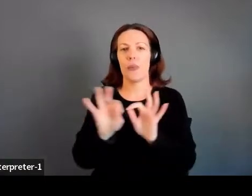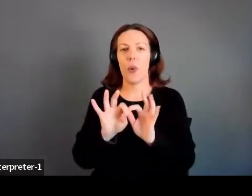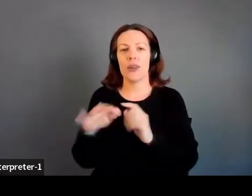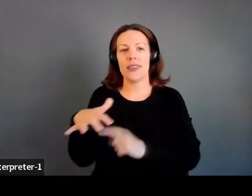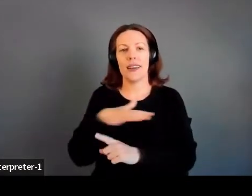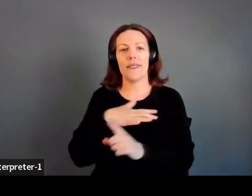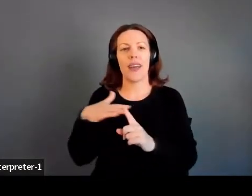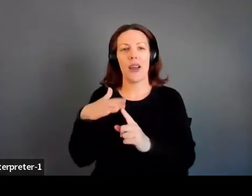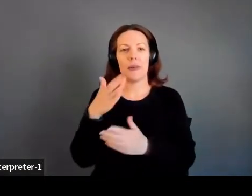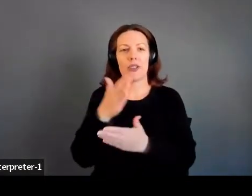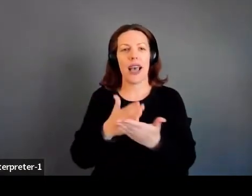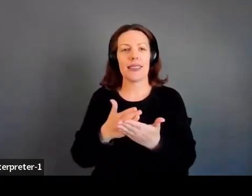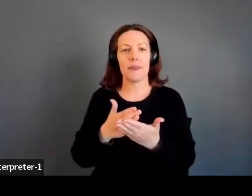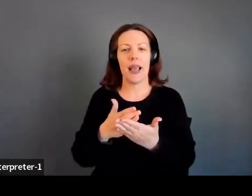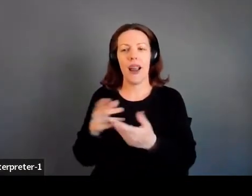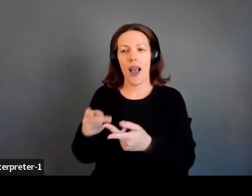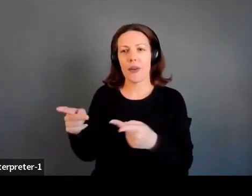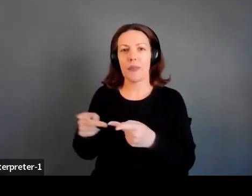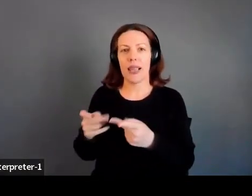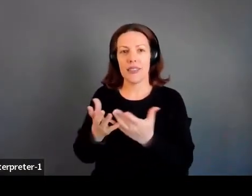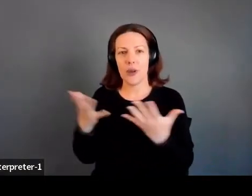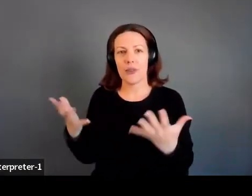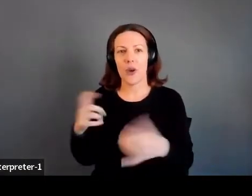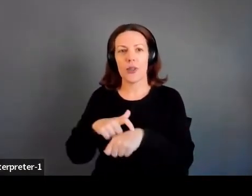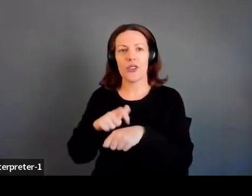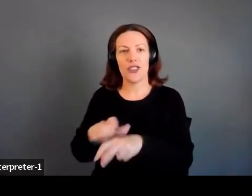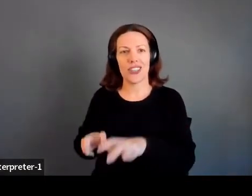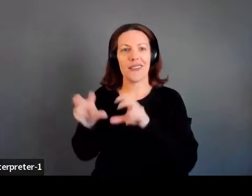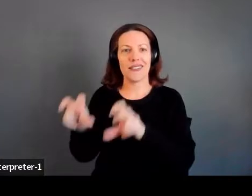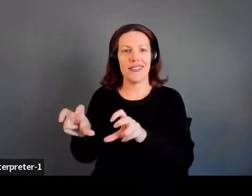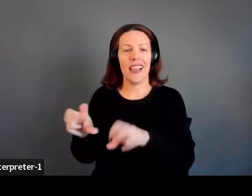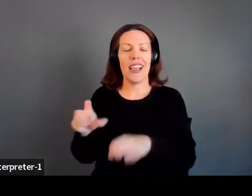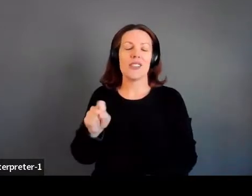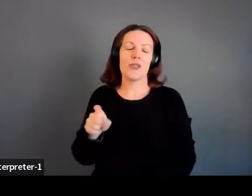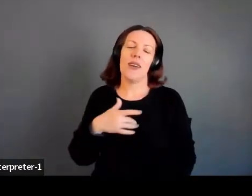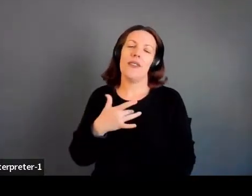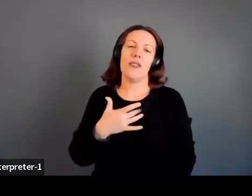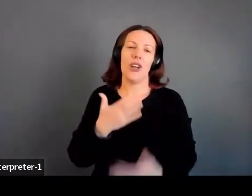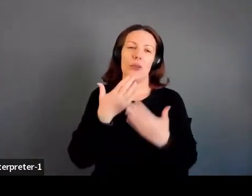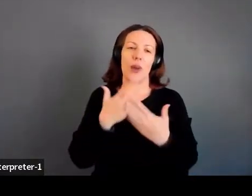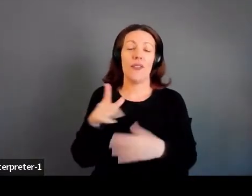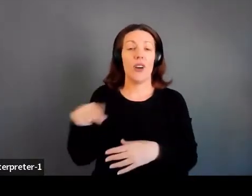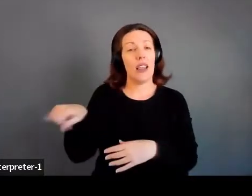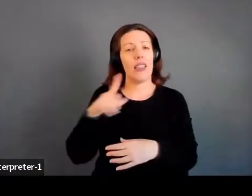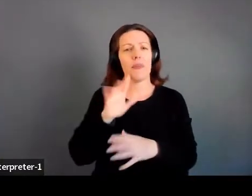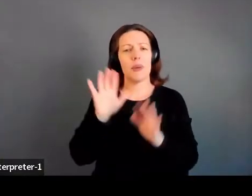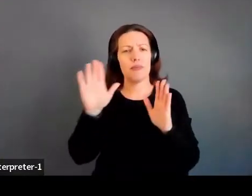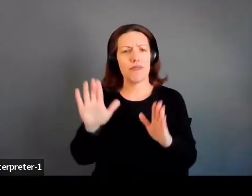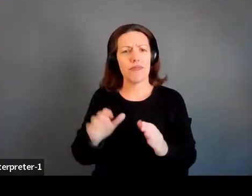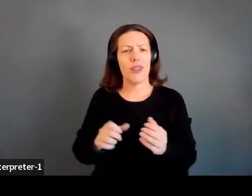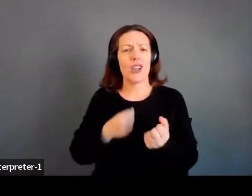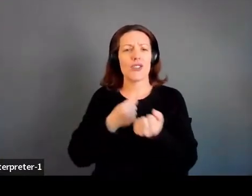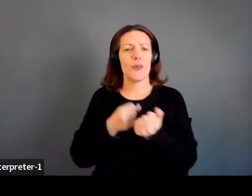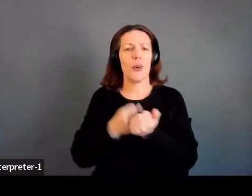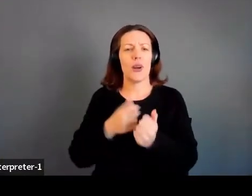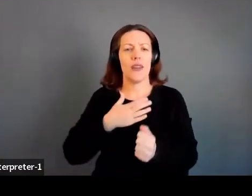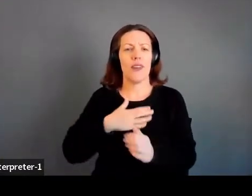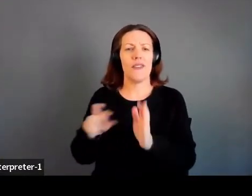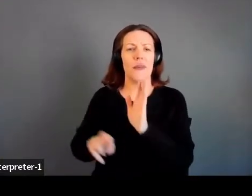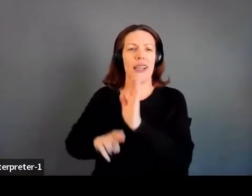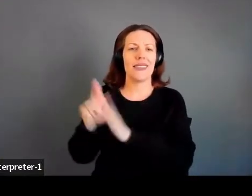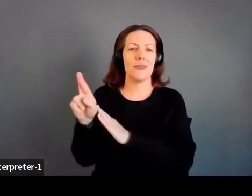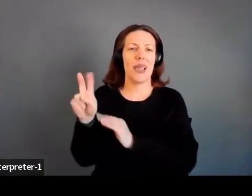aspect of where you spend so much of your time. So very grateful. And they've been incredibly supportive of my space, uh,